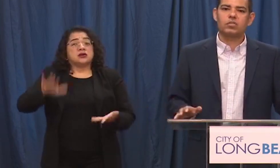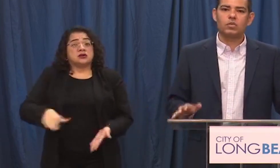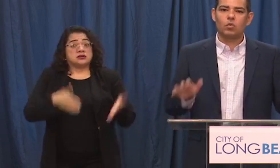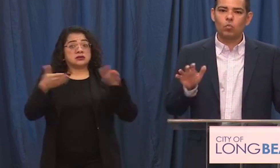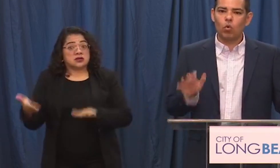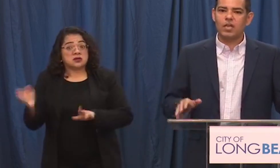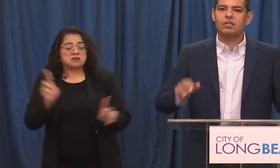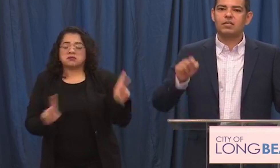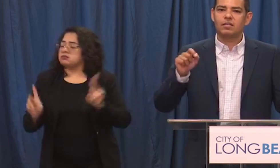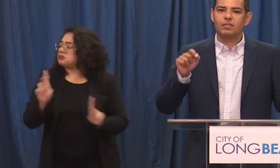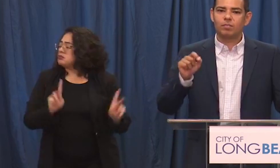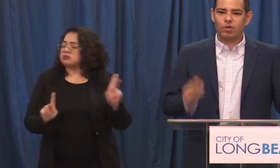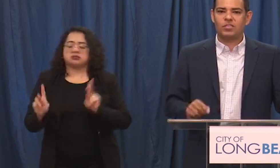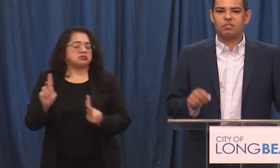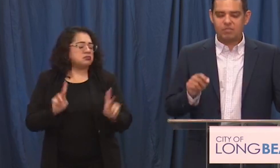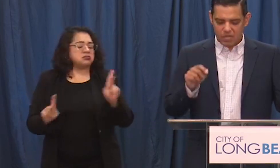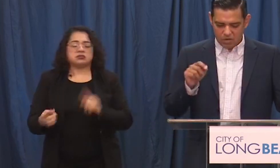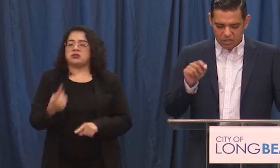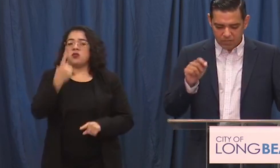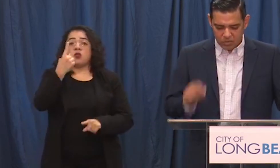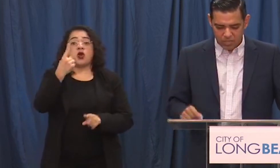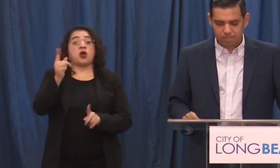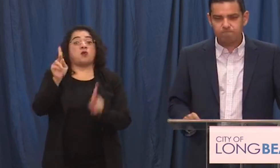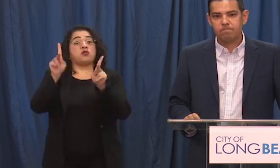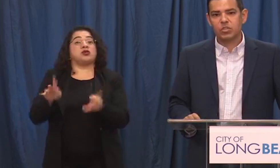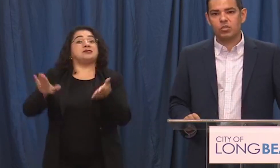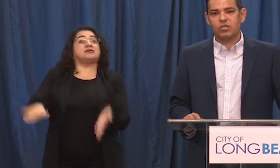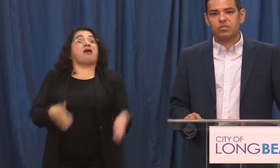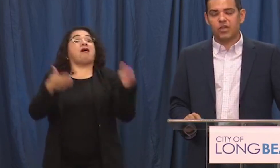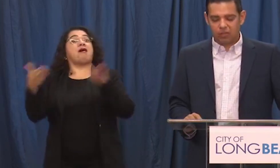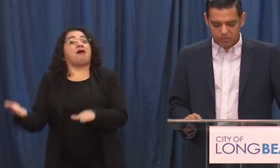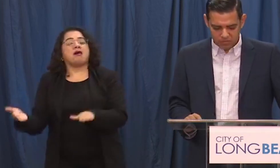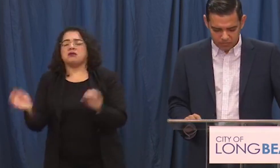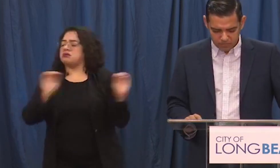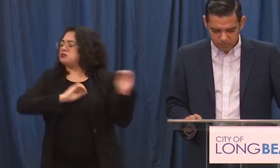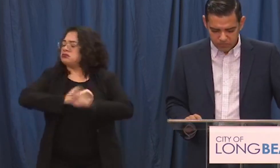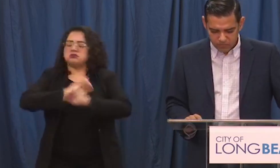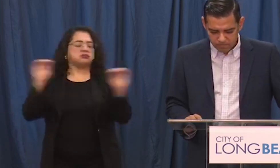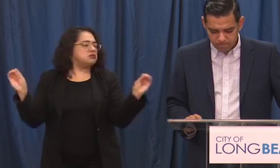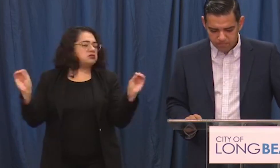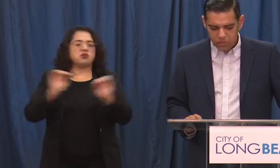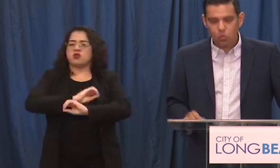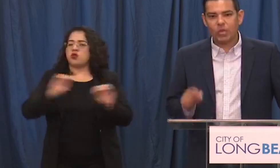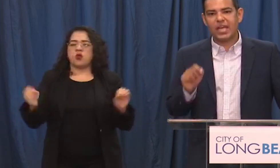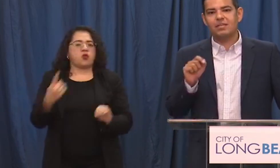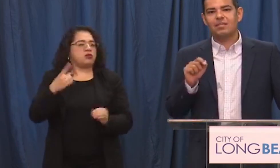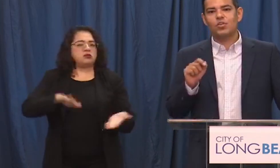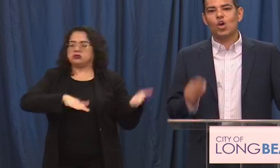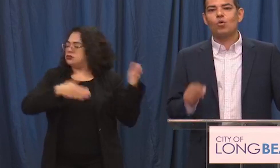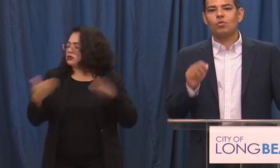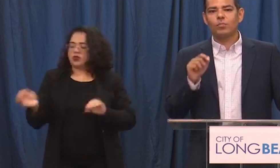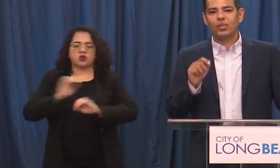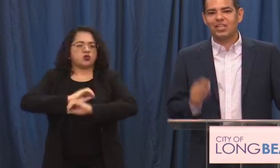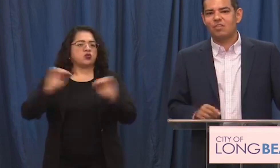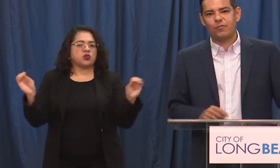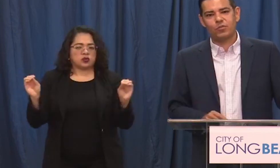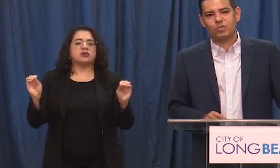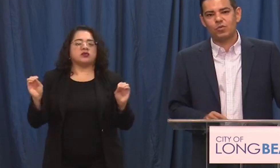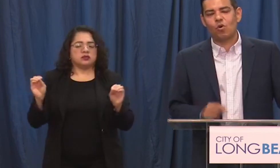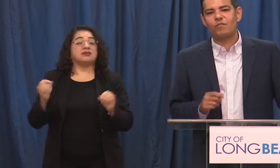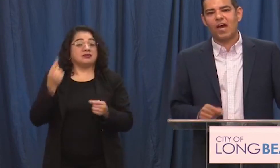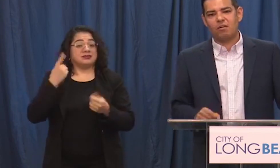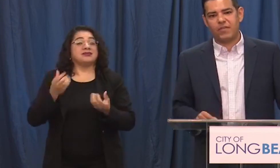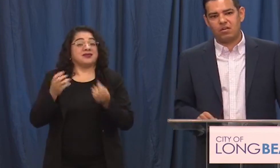not lose one person in our community due to this violence we had no police